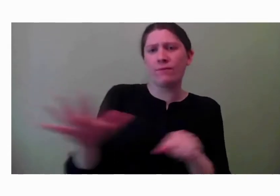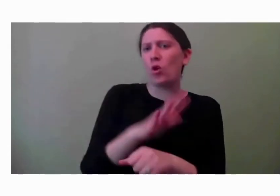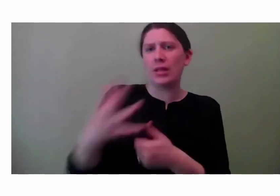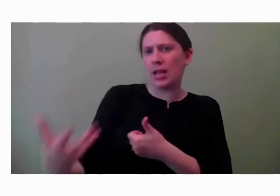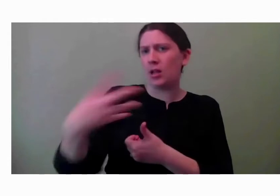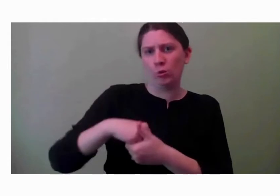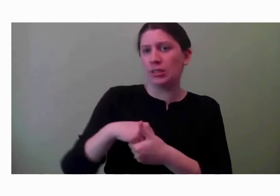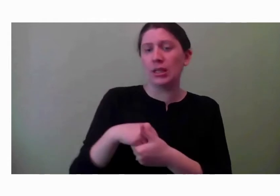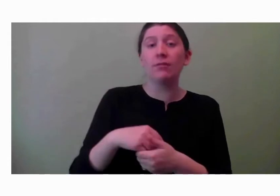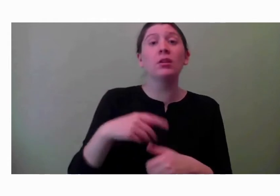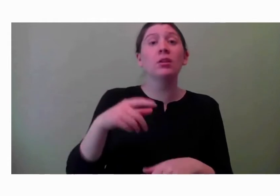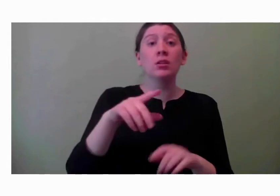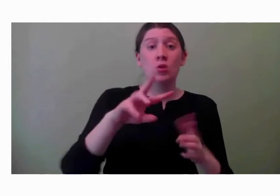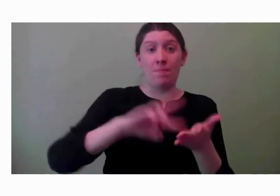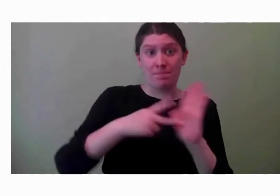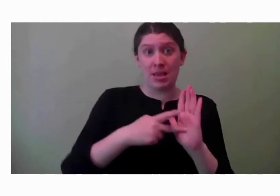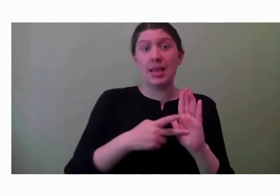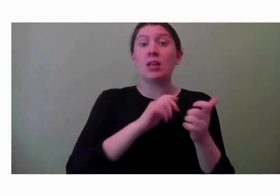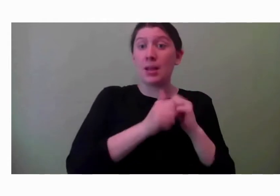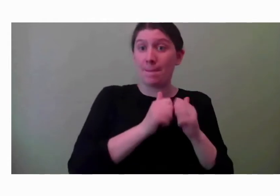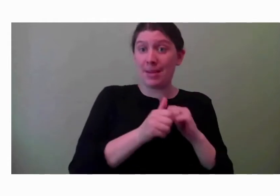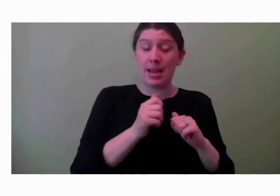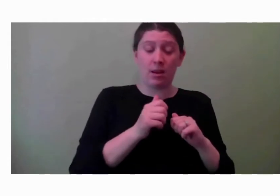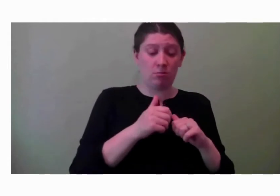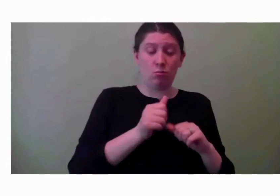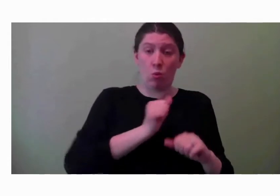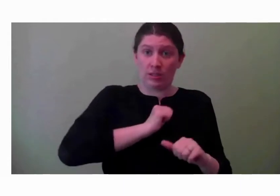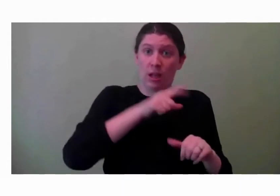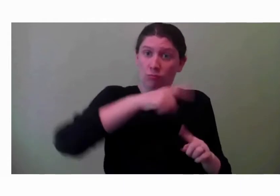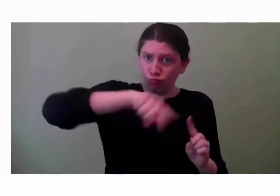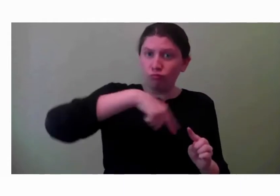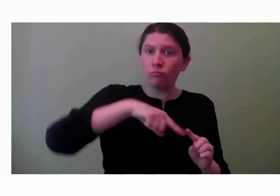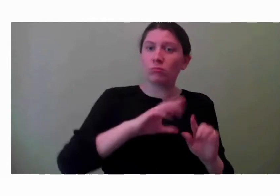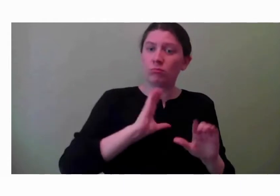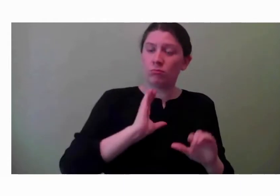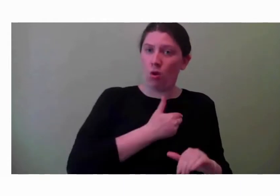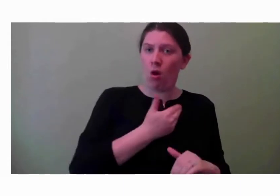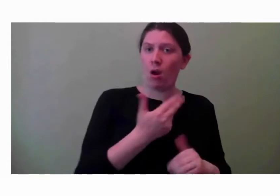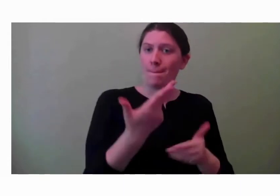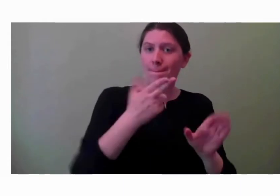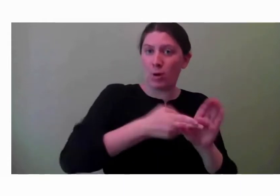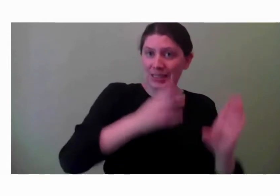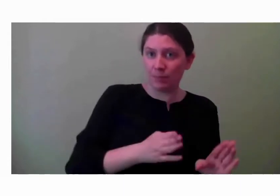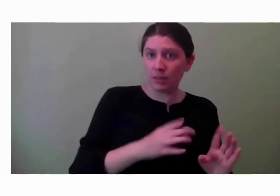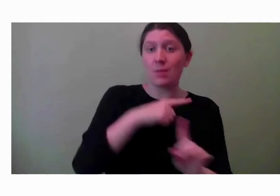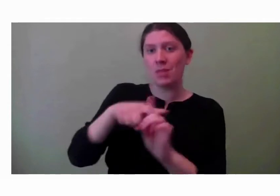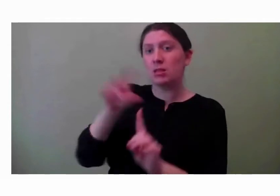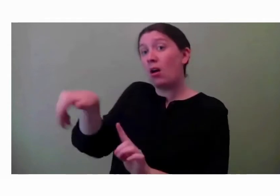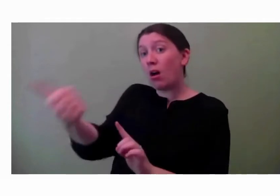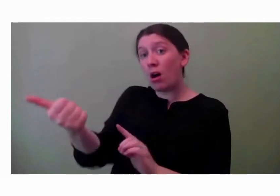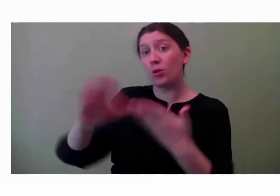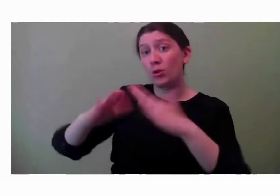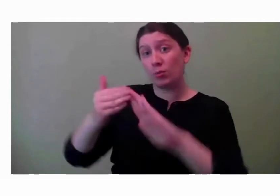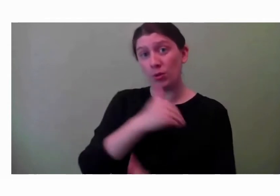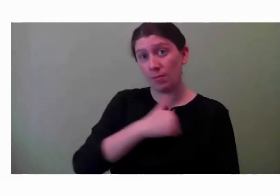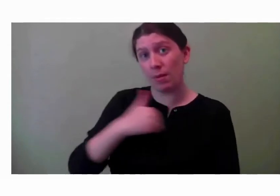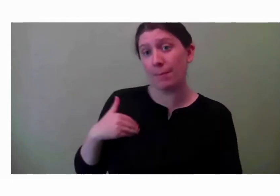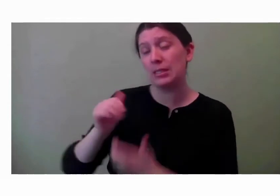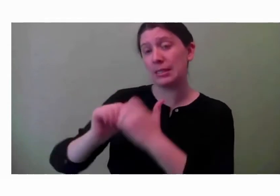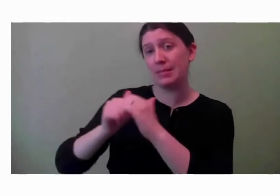just, you know, in our own swim meets with our own participants. We're competing with all other community members of all ages from,